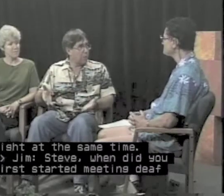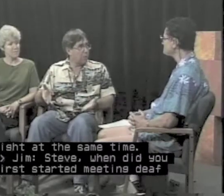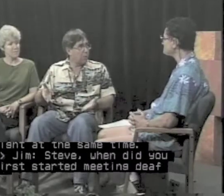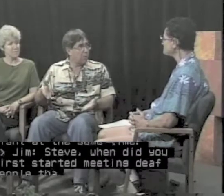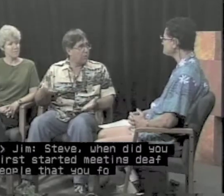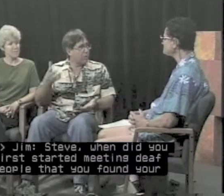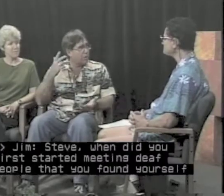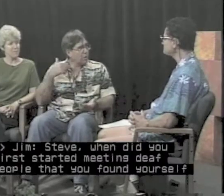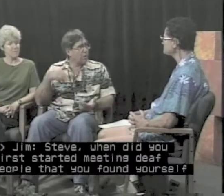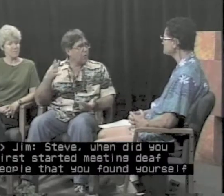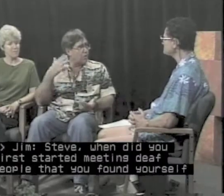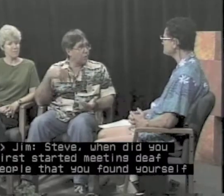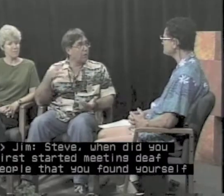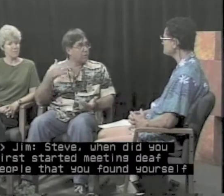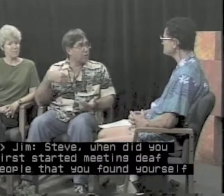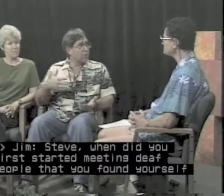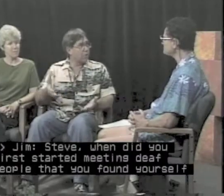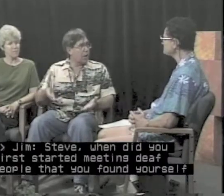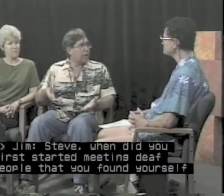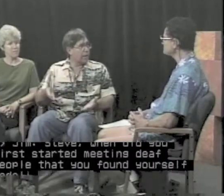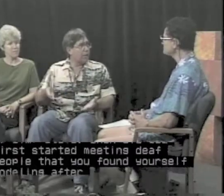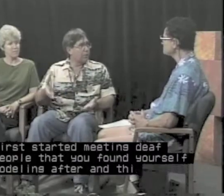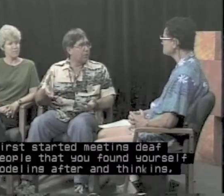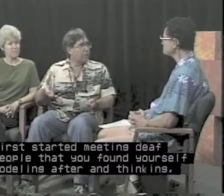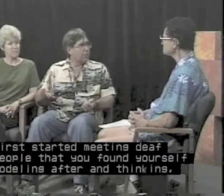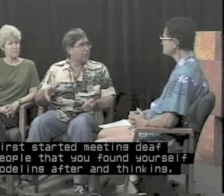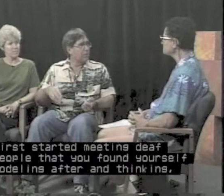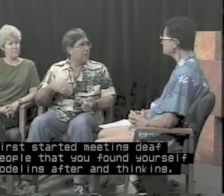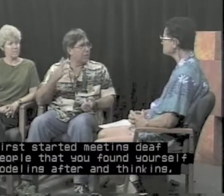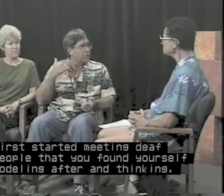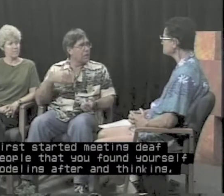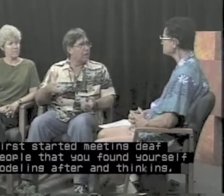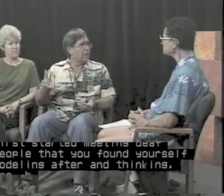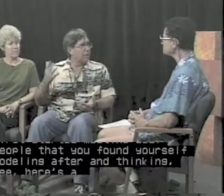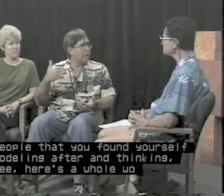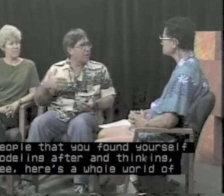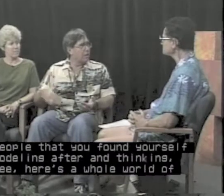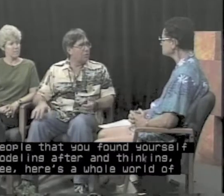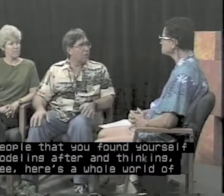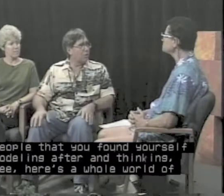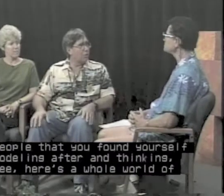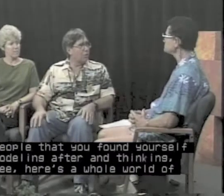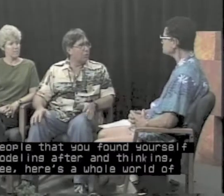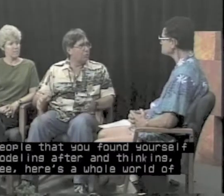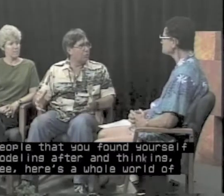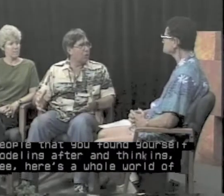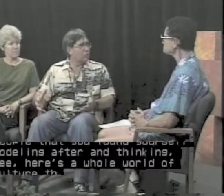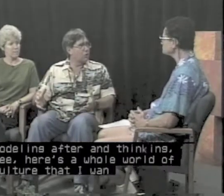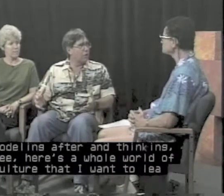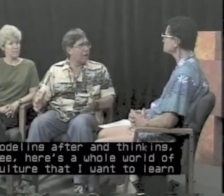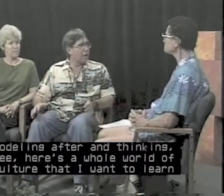people that you found yourself modeling after and thinking, gee, here's a whole world of culture that I